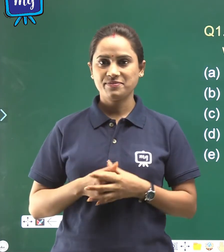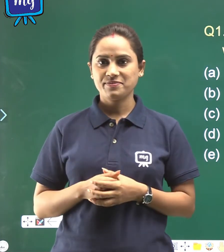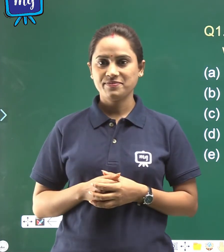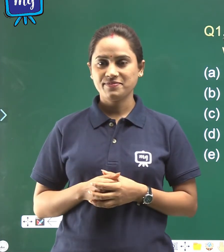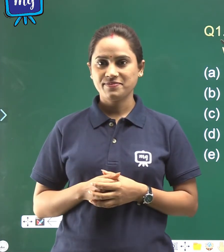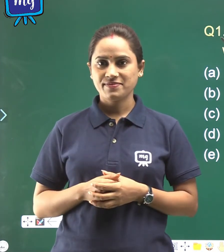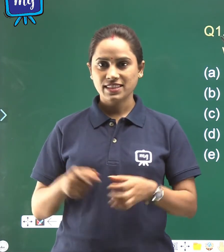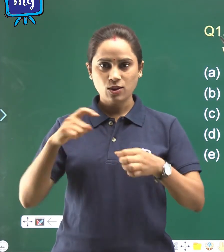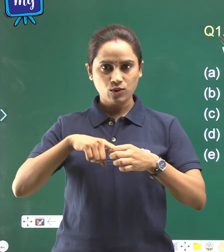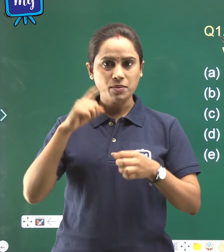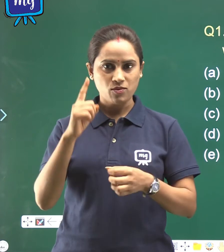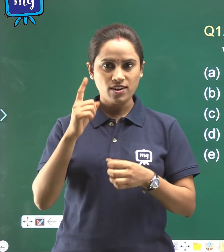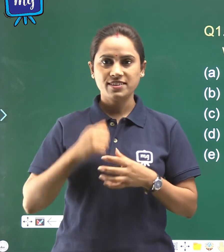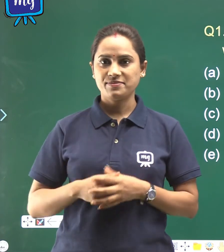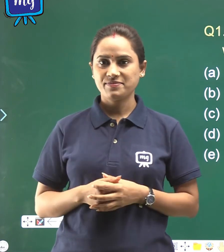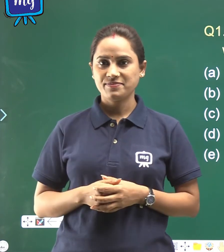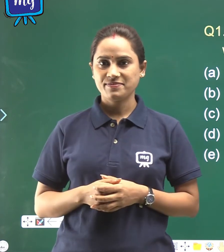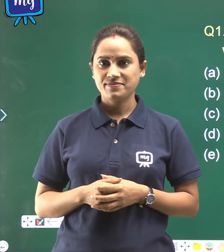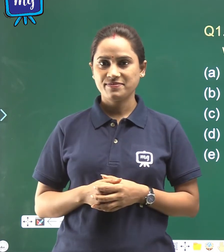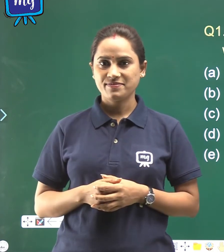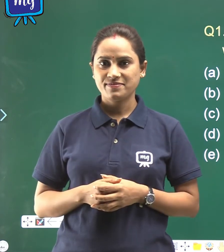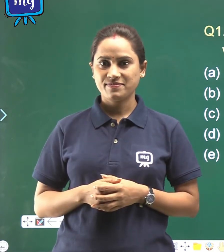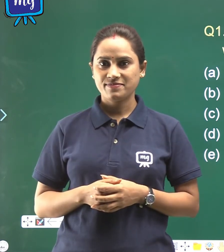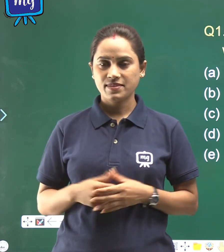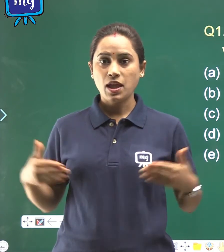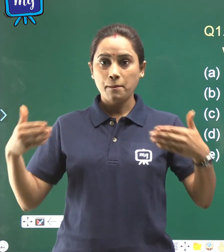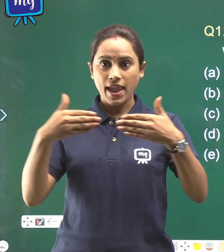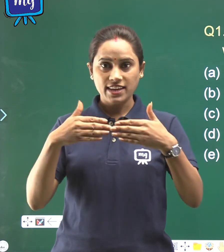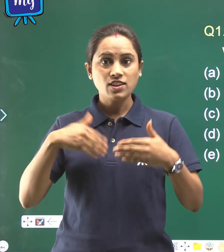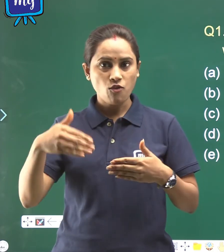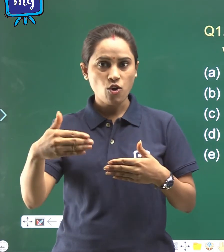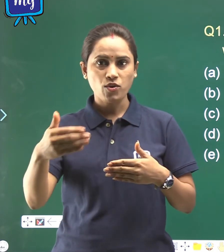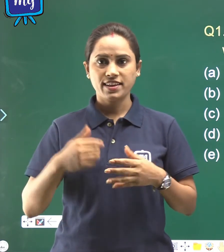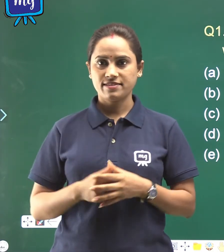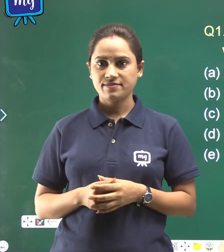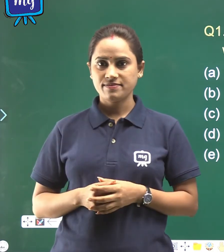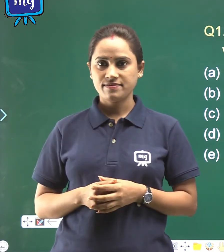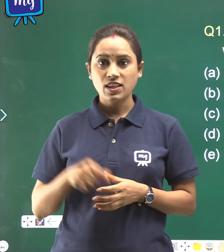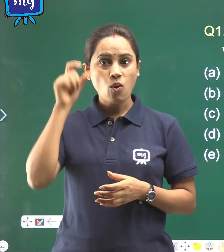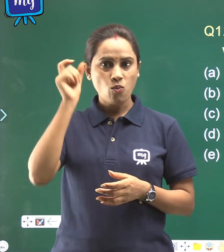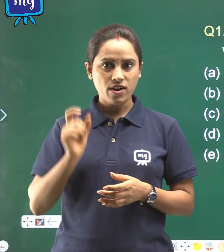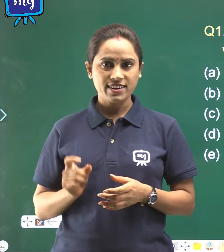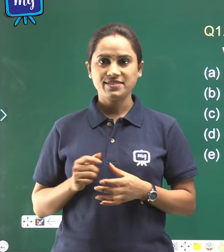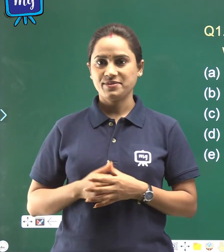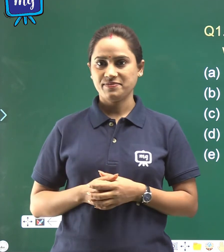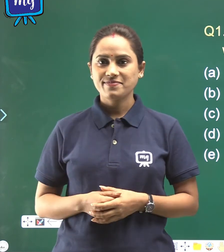Question number 1, match the following words.